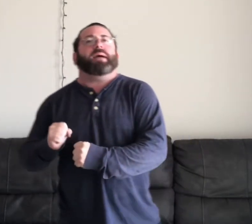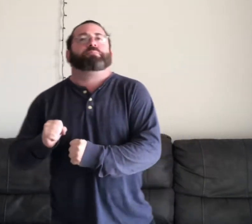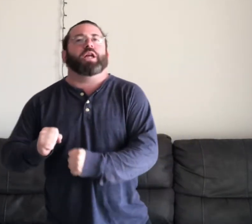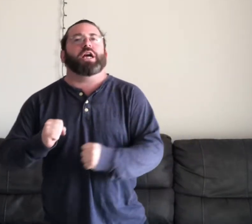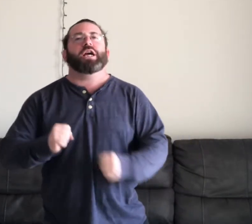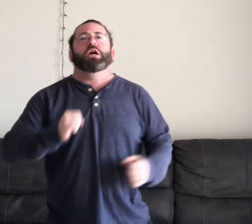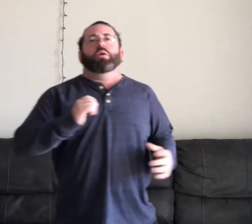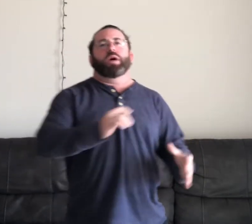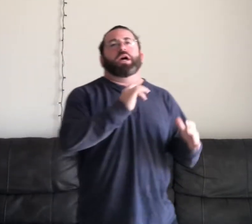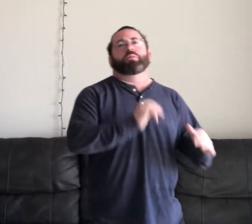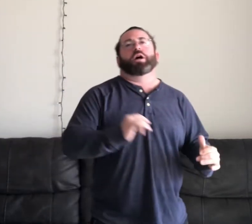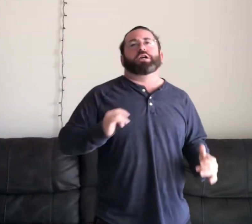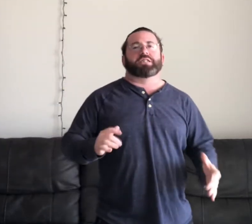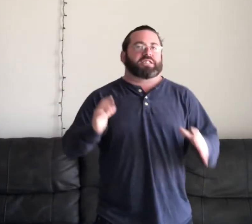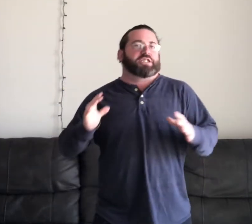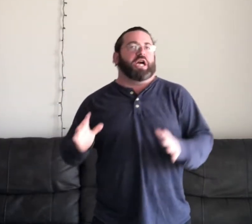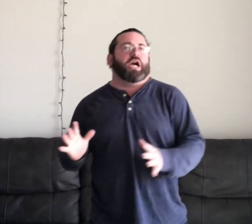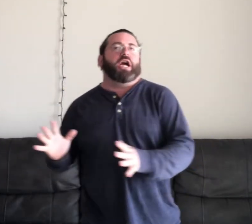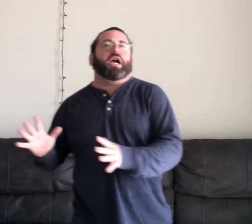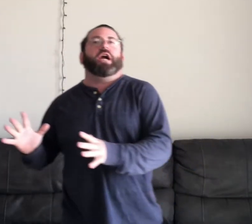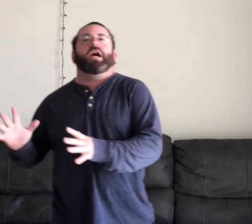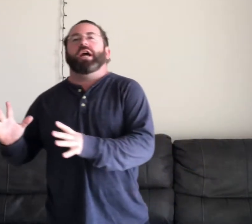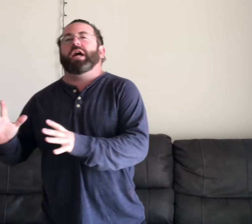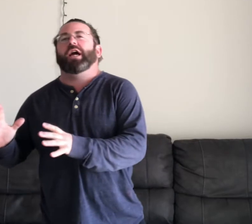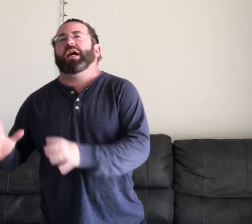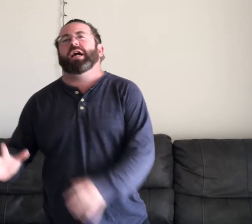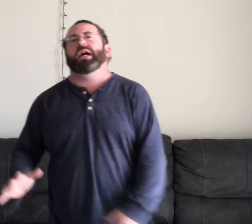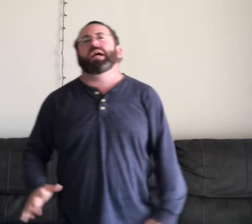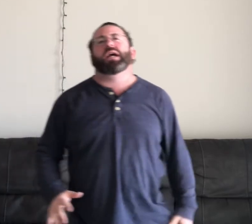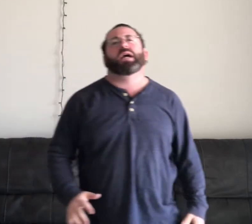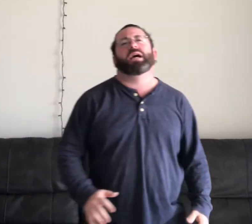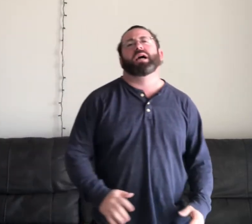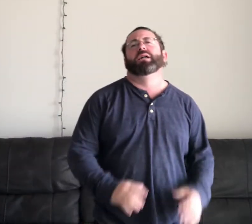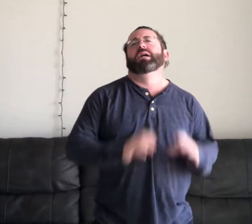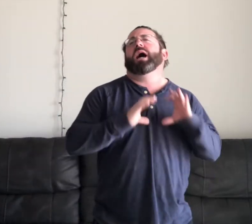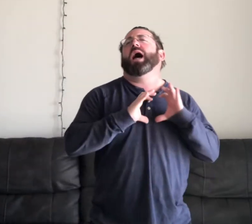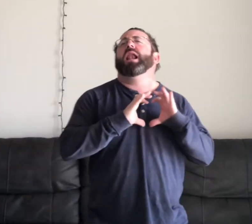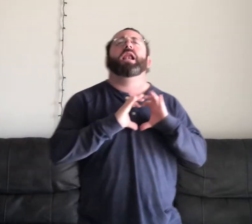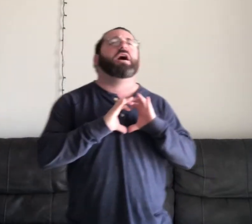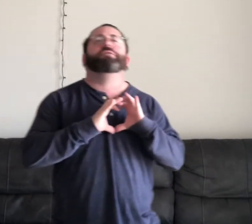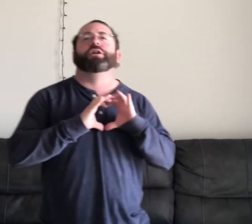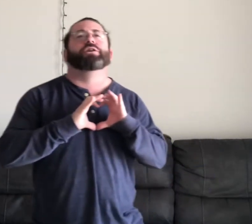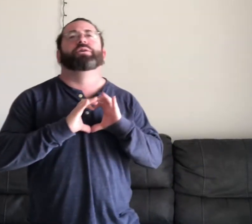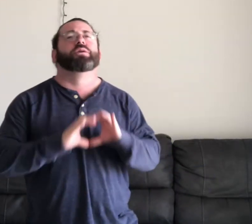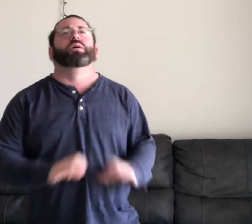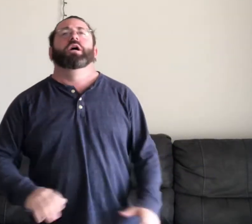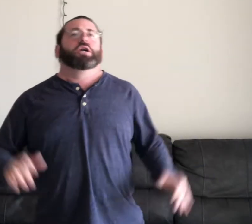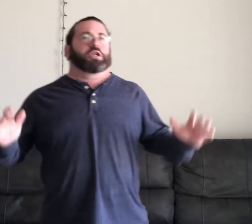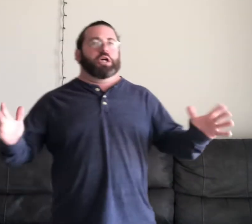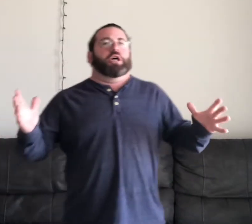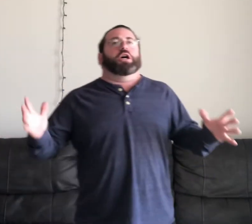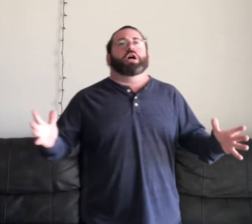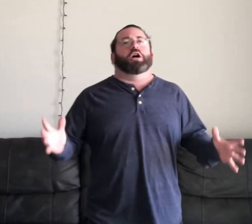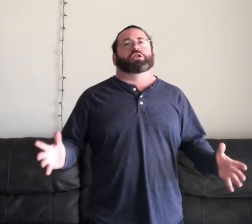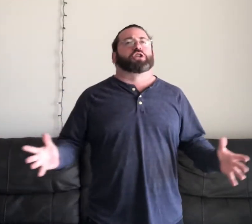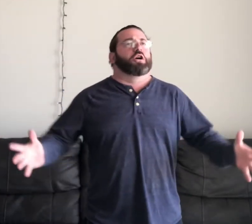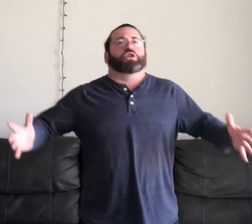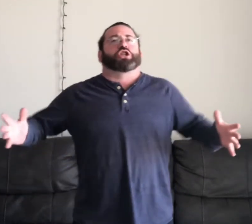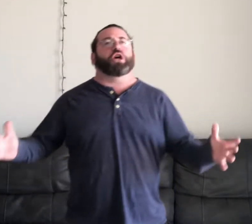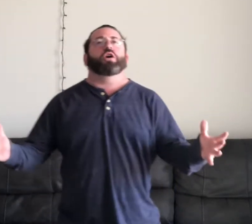play when I wanna sing. I love you, girl. So show